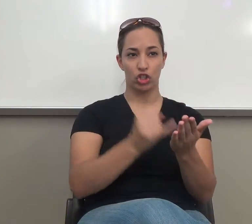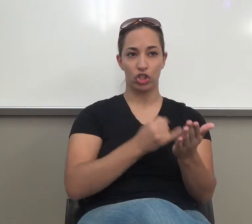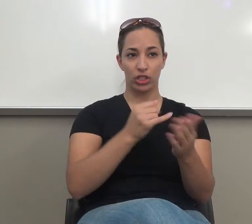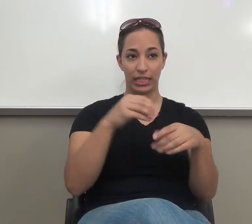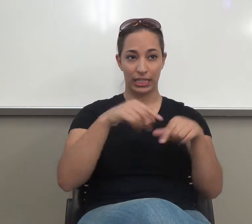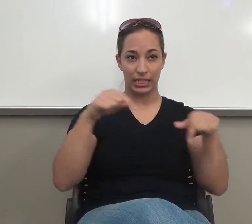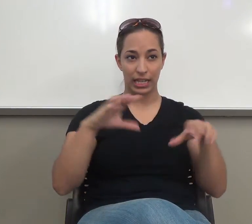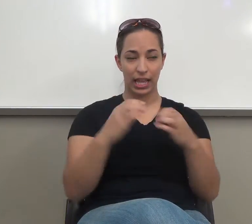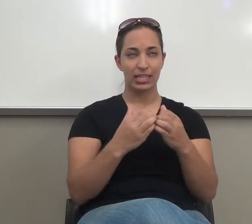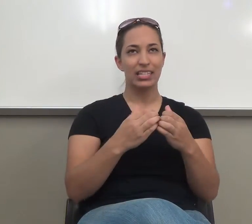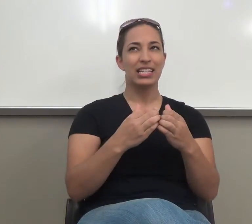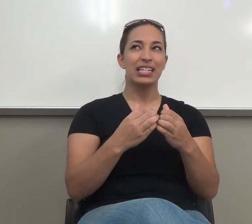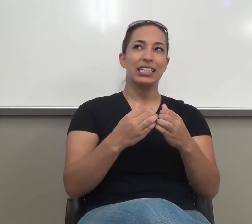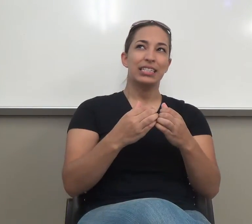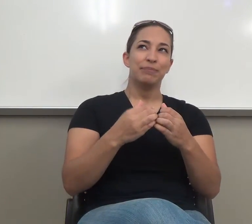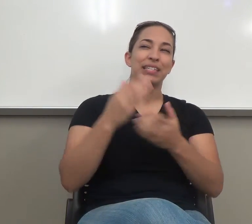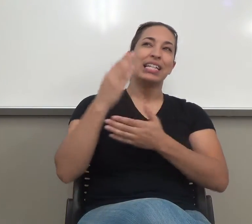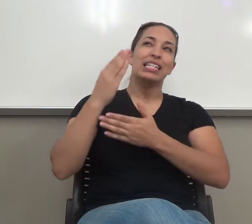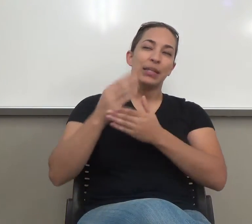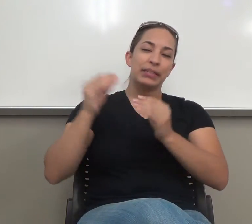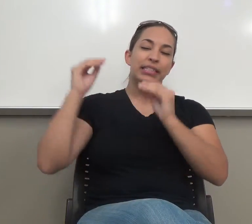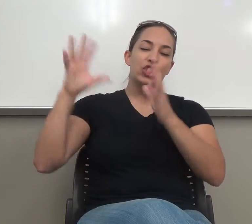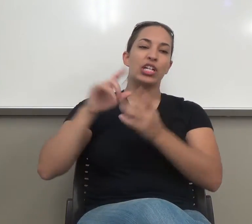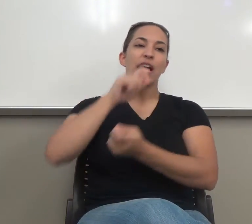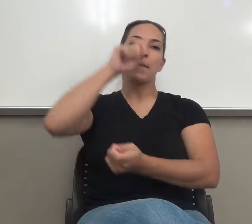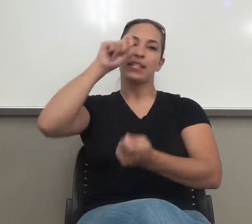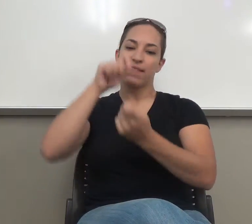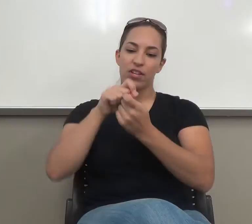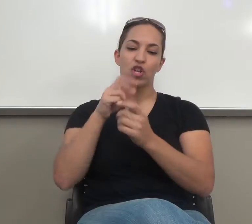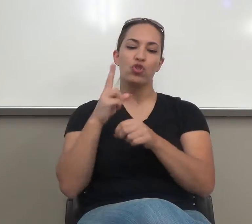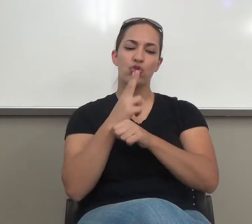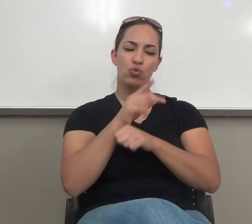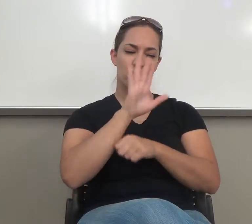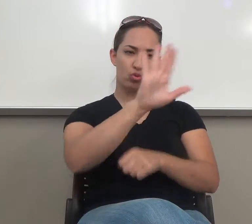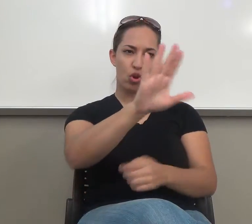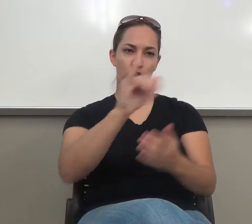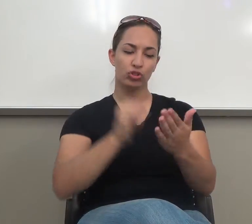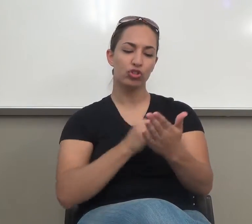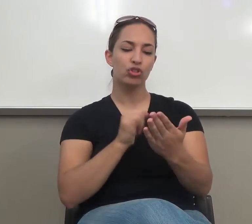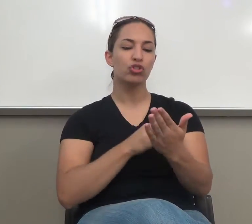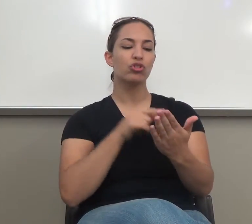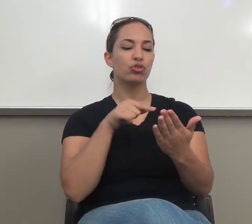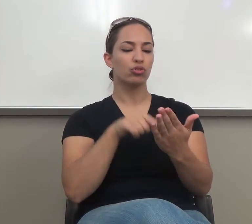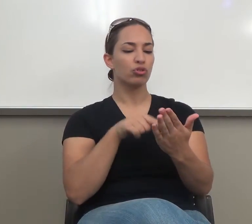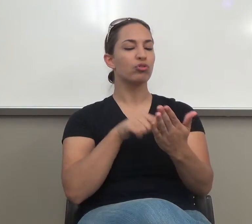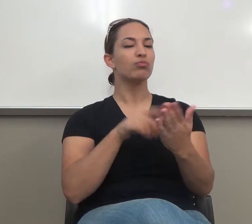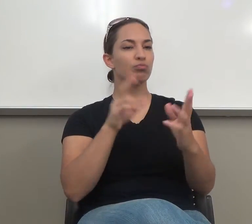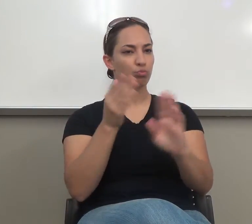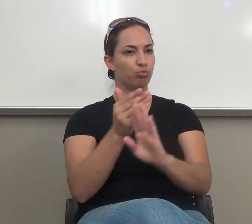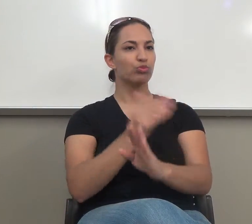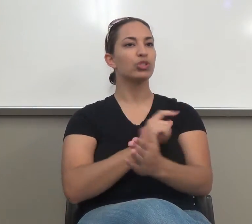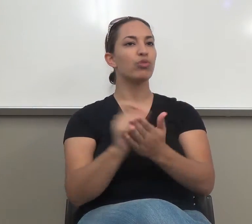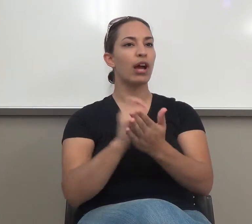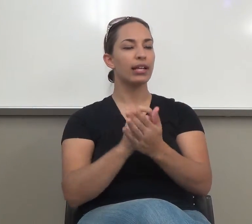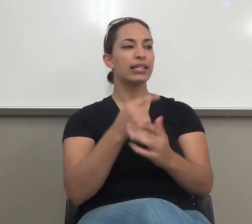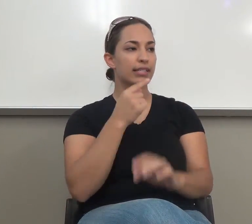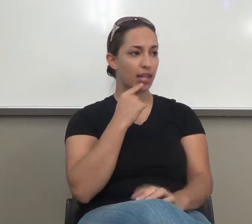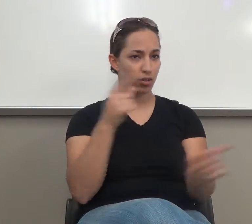teachers specifically use your journal as a form of pre-writing. You may have to write a journal entry and then